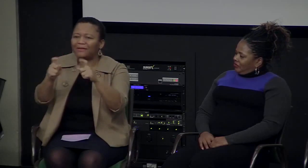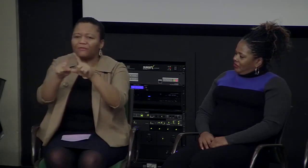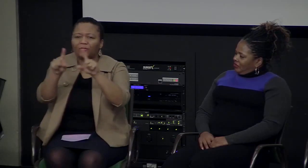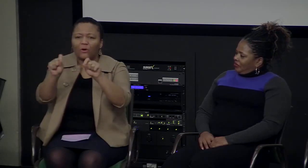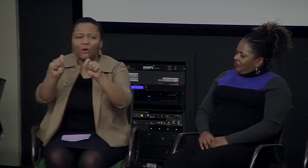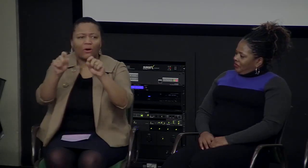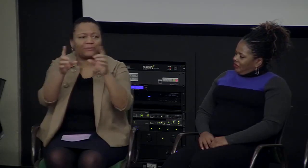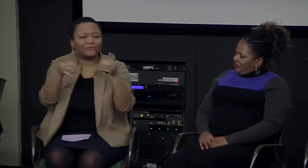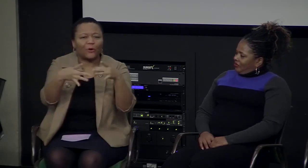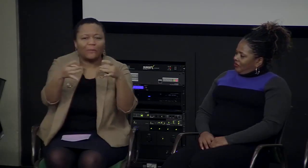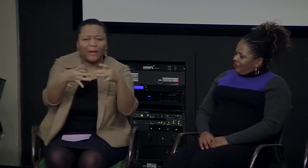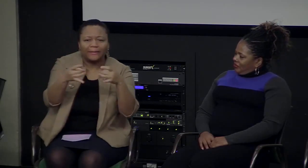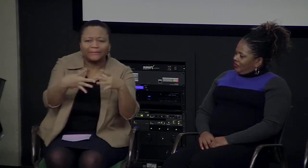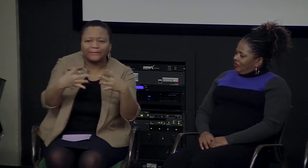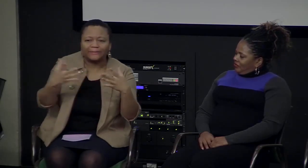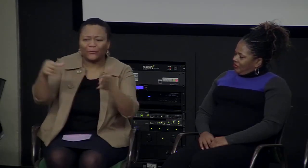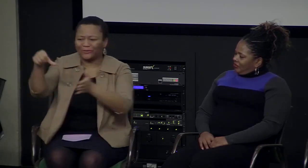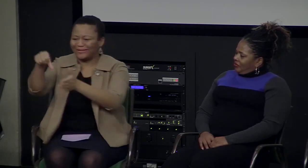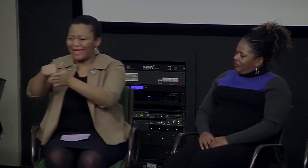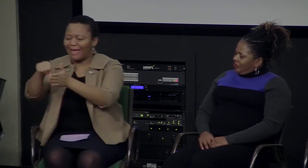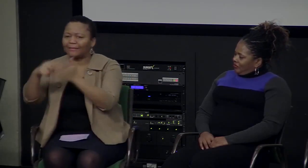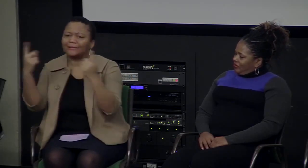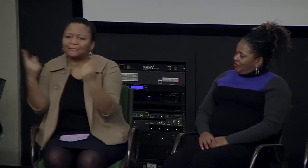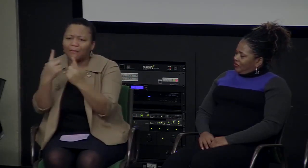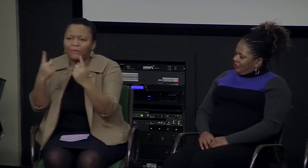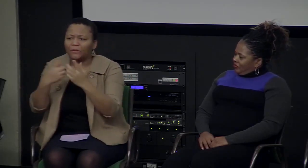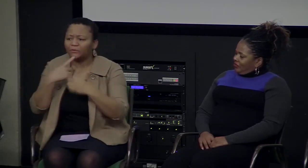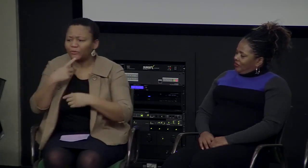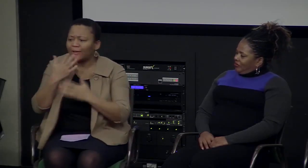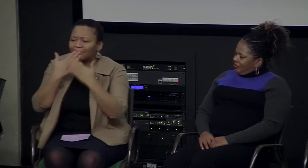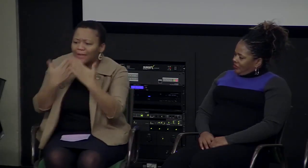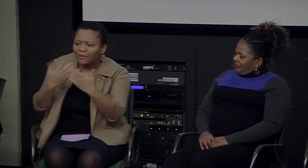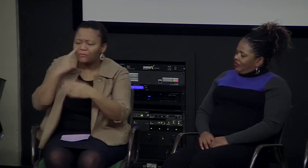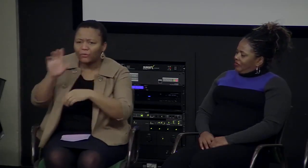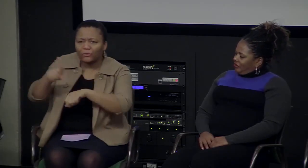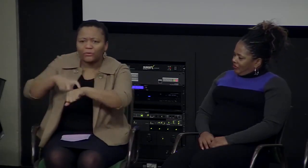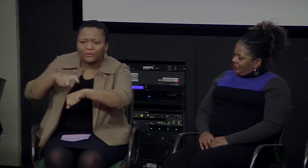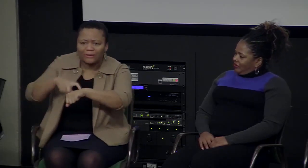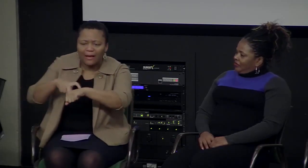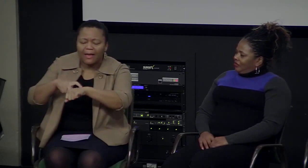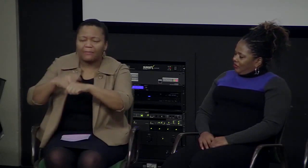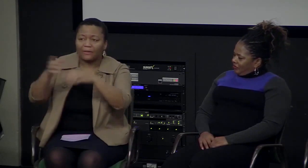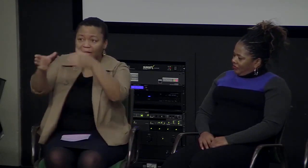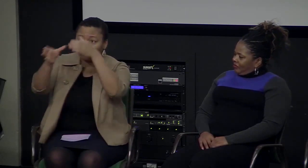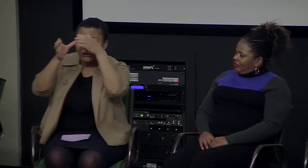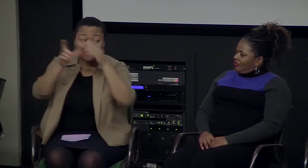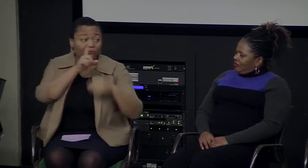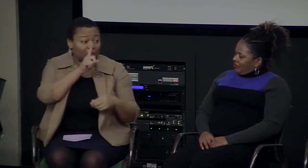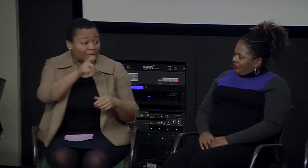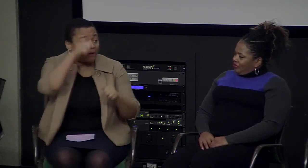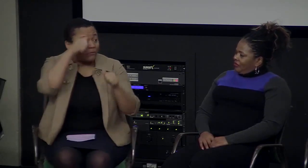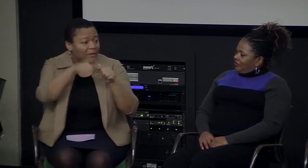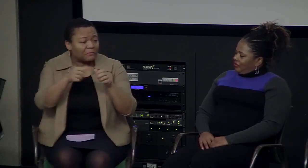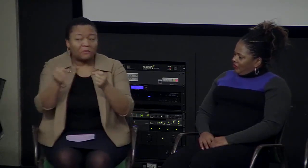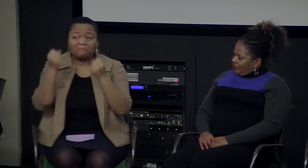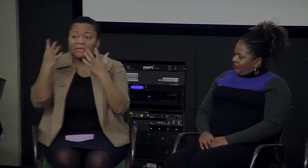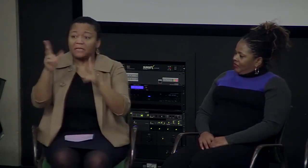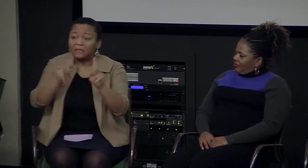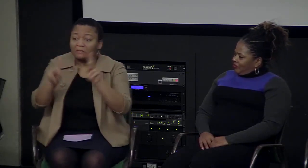wanted to at least acknowledge them and make sure we thanked them. You know it could be as simple as giving them a gift certificate to Starbucks or gas something like that